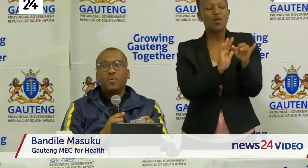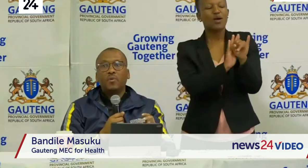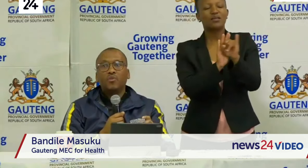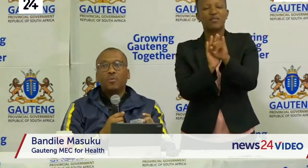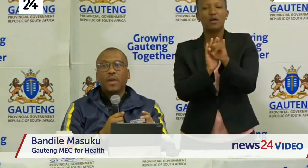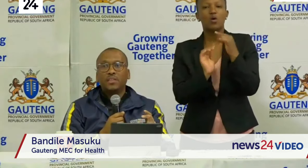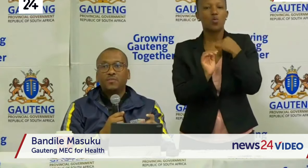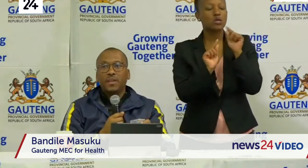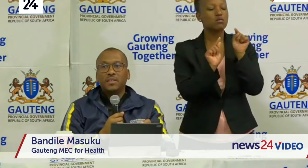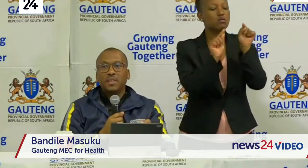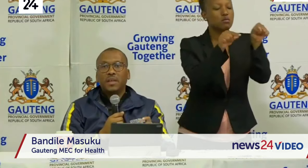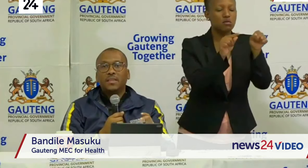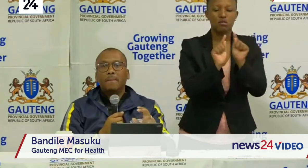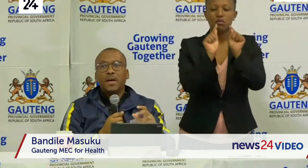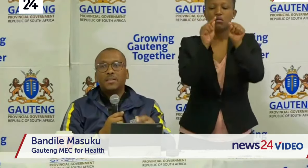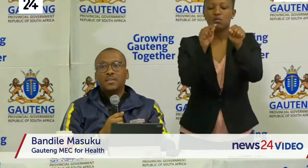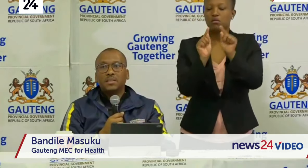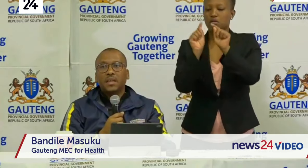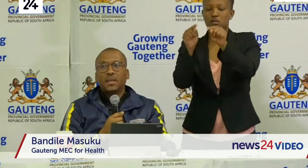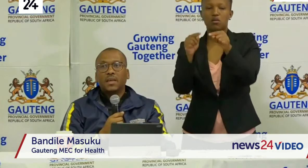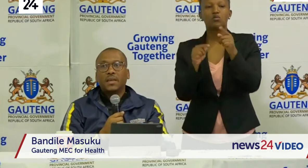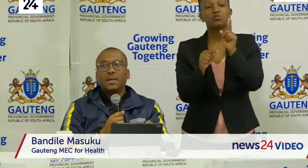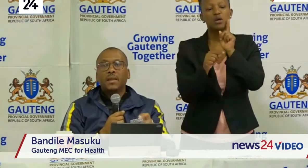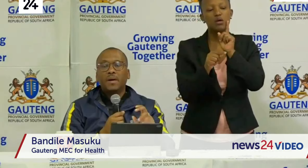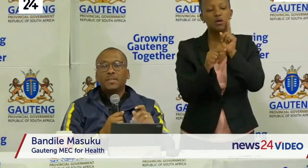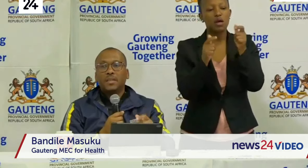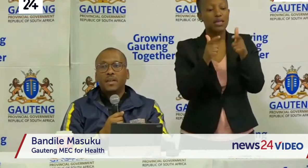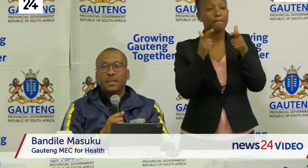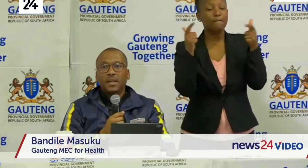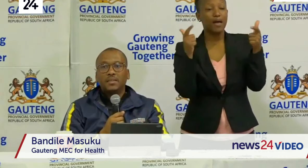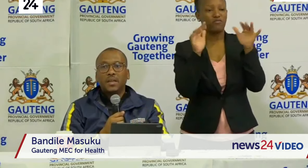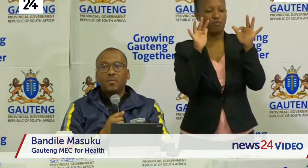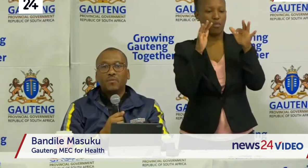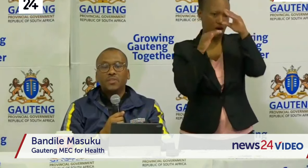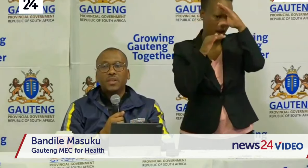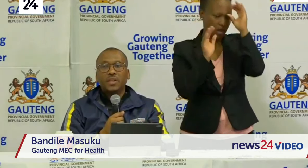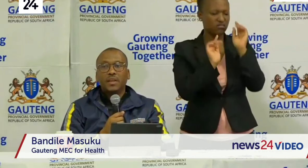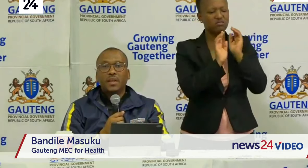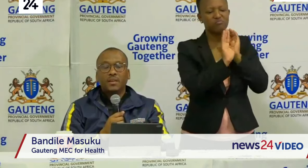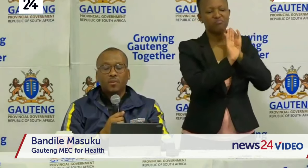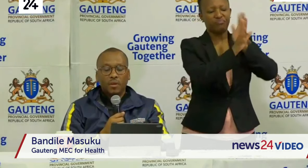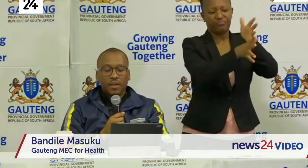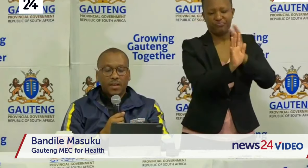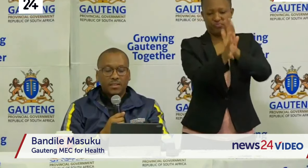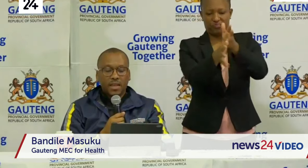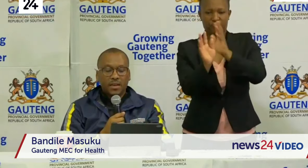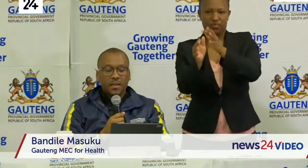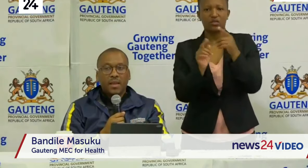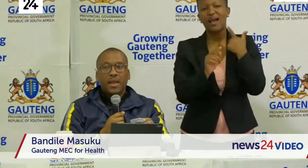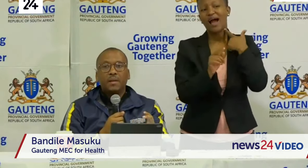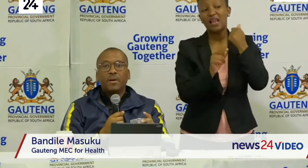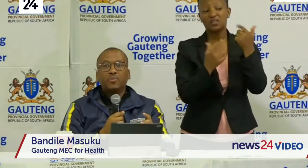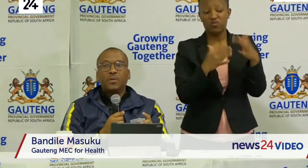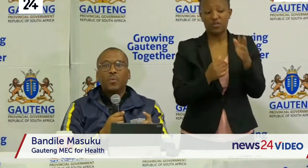where we are going to activate the mass screening that we have seen in Alexander.